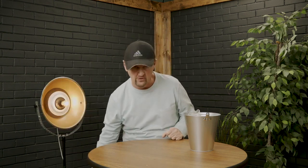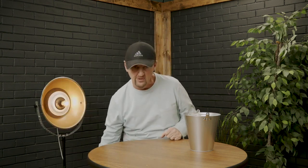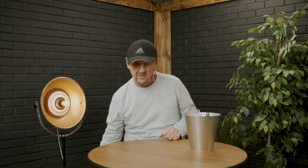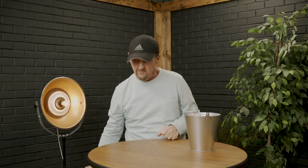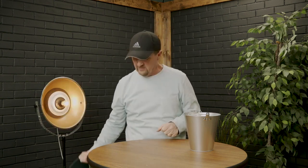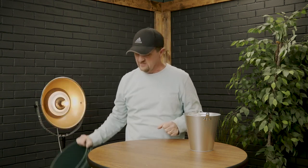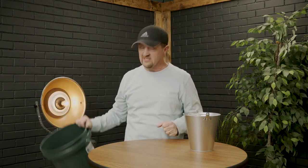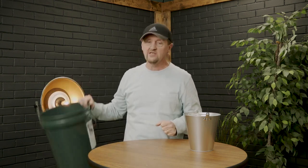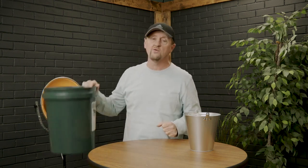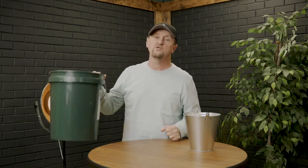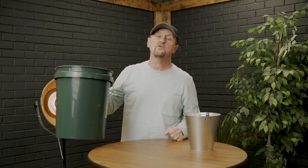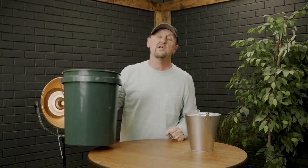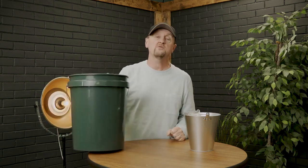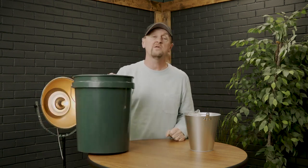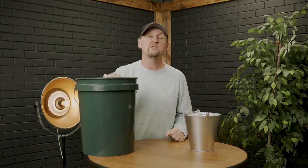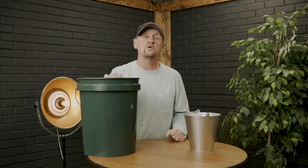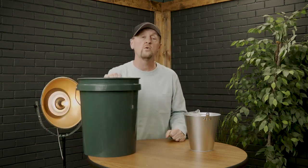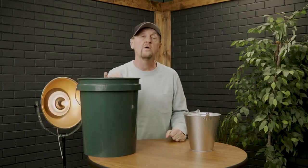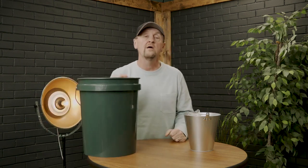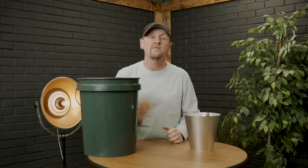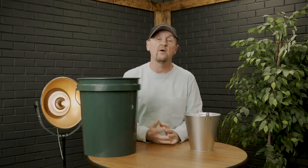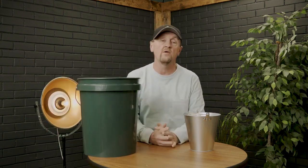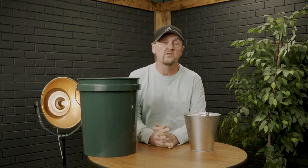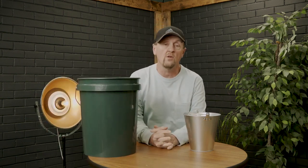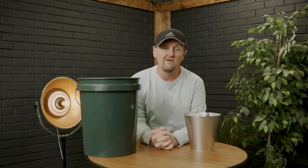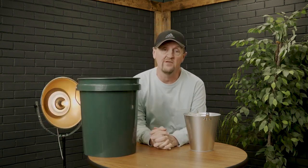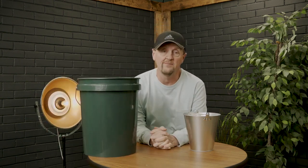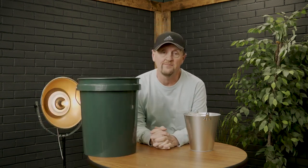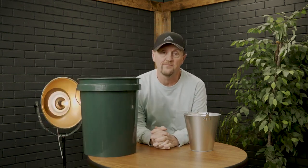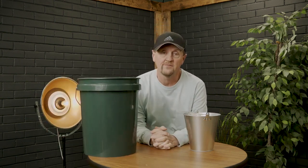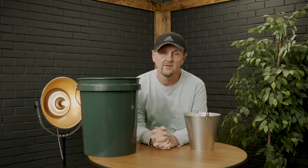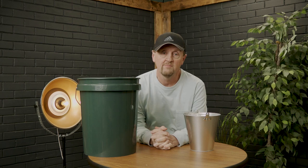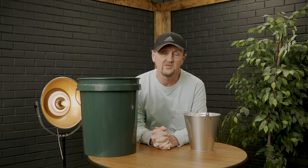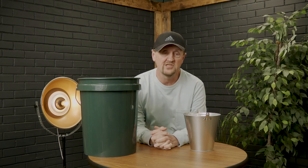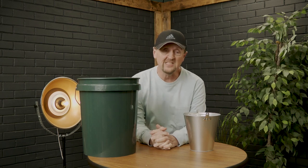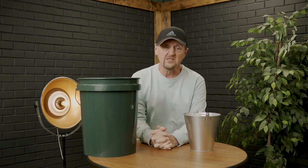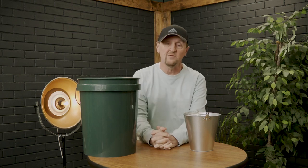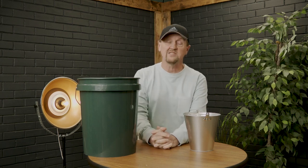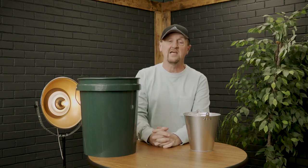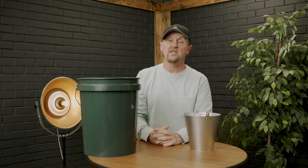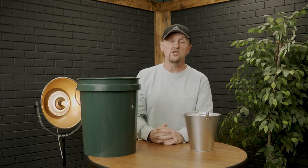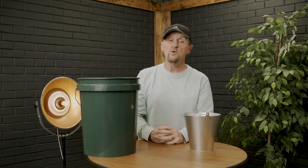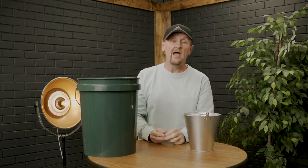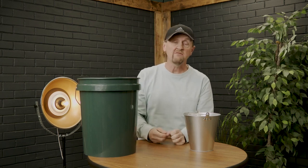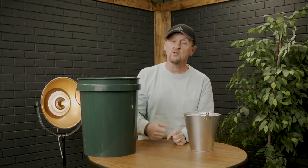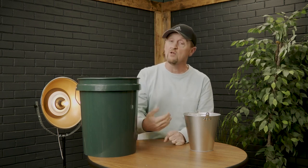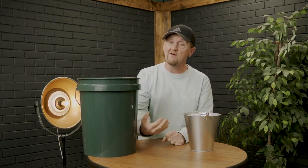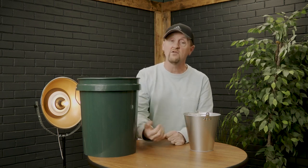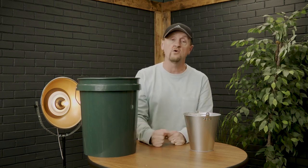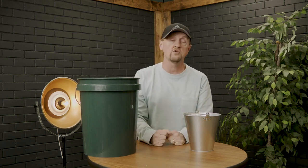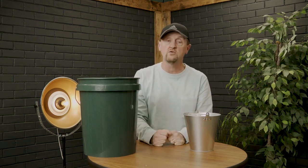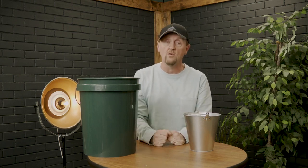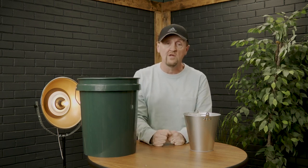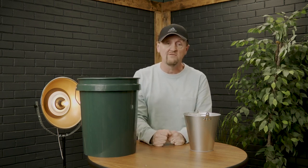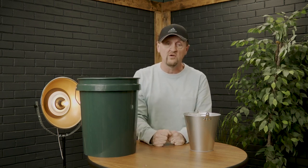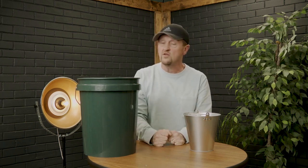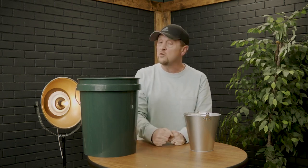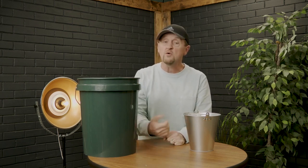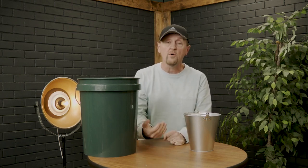because they don't do things we do that to love them but jesus would say that you have to love those who don't love you and those who